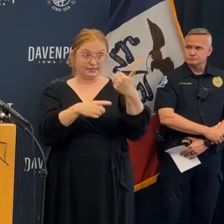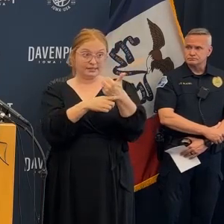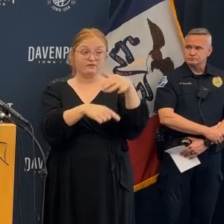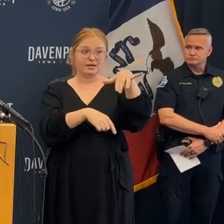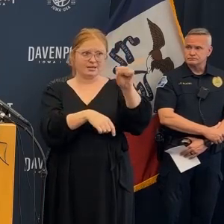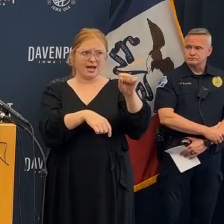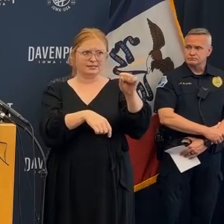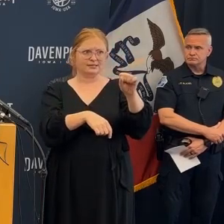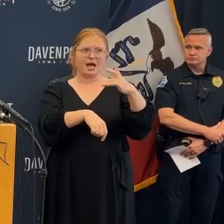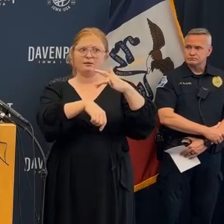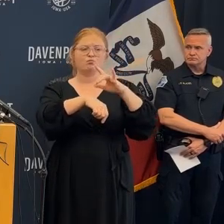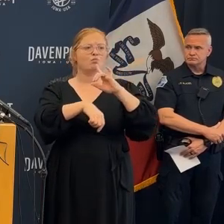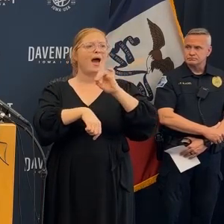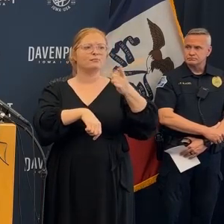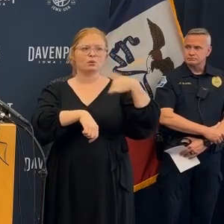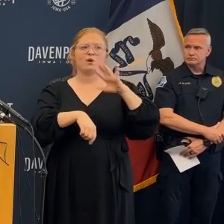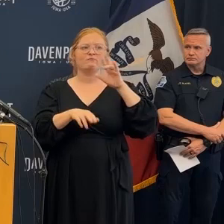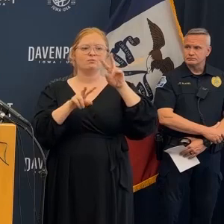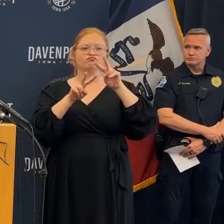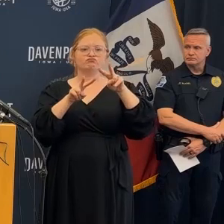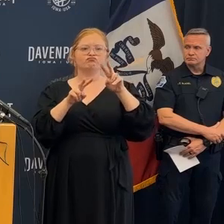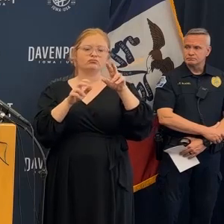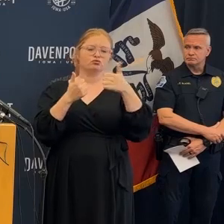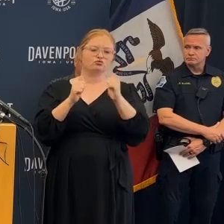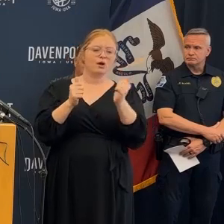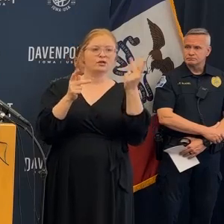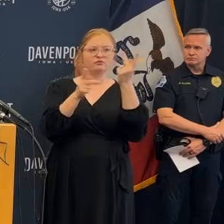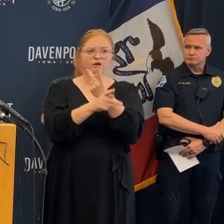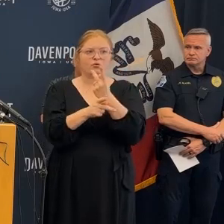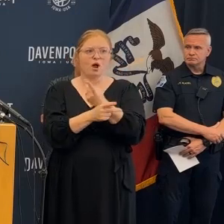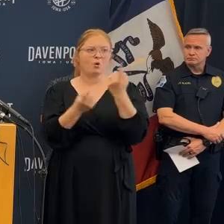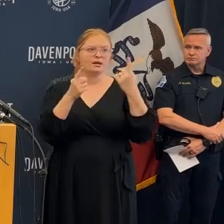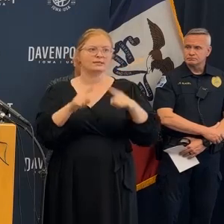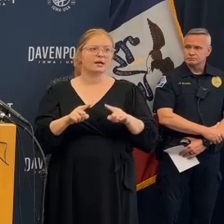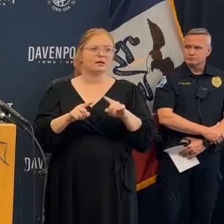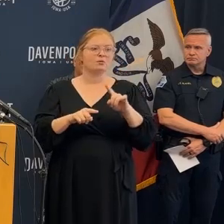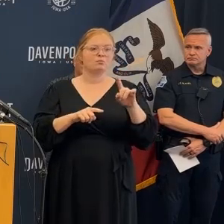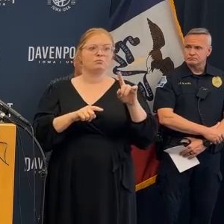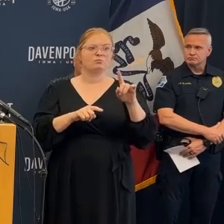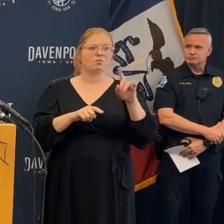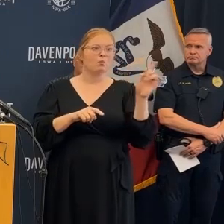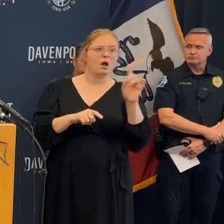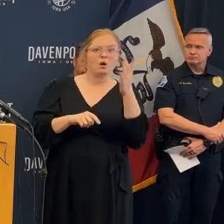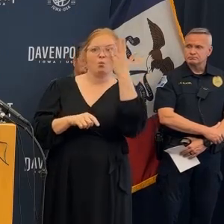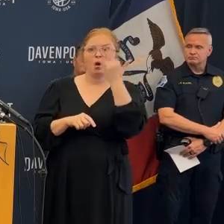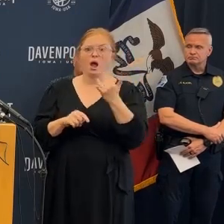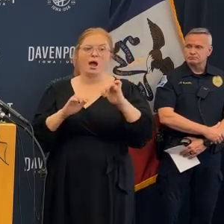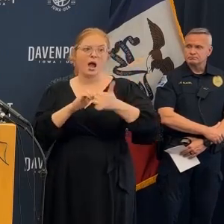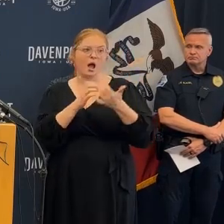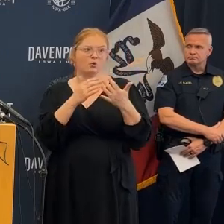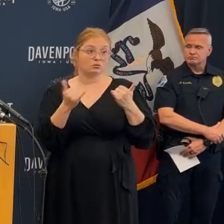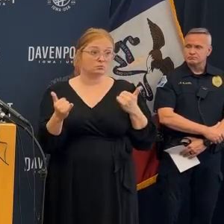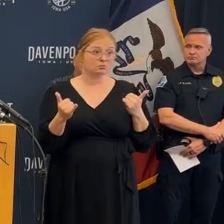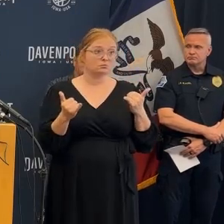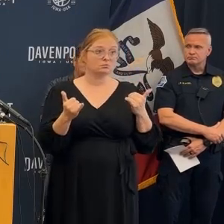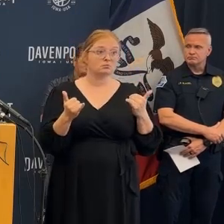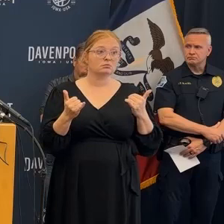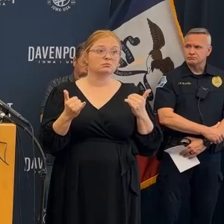happened I know there are obviously several buildings in the area do you have that is the city reviewing it and is that going to be made available